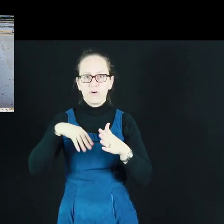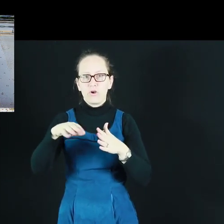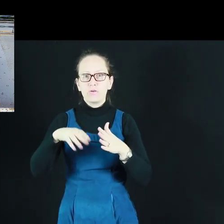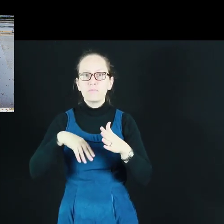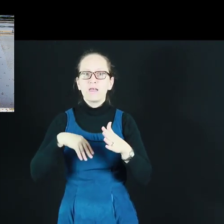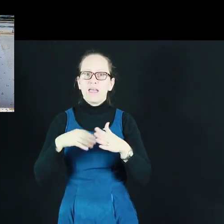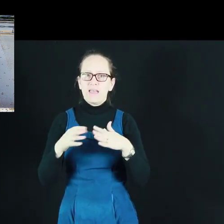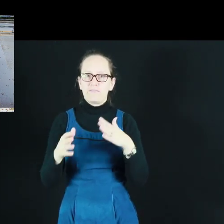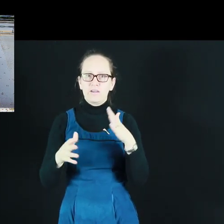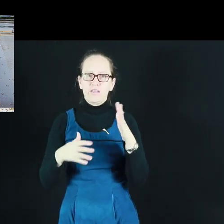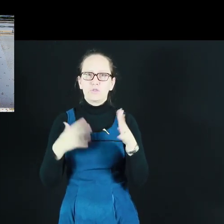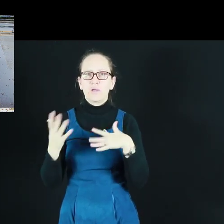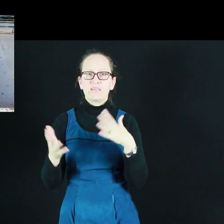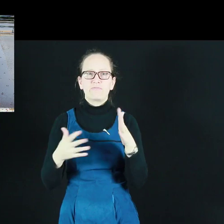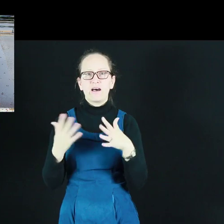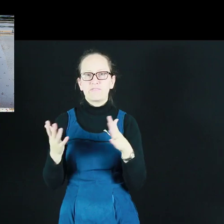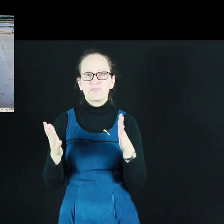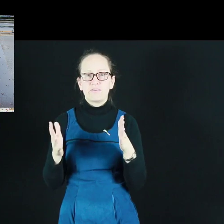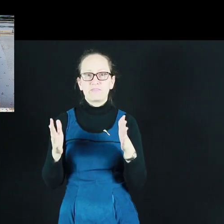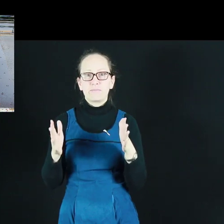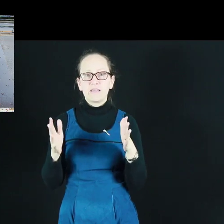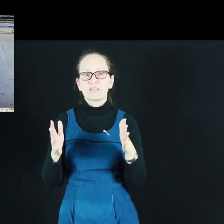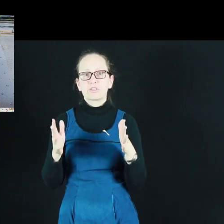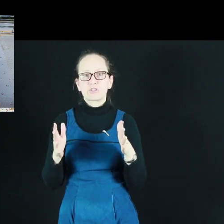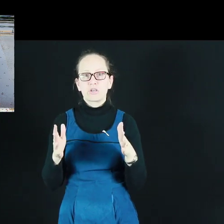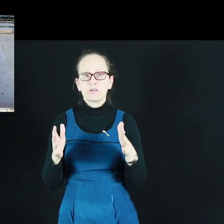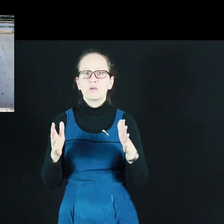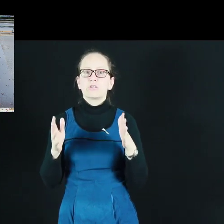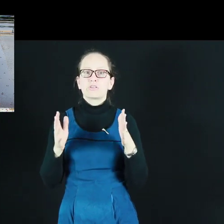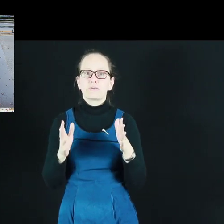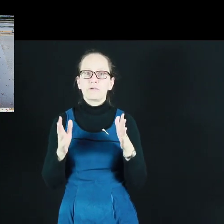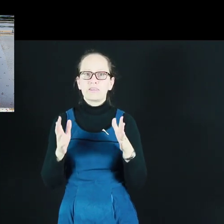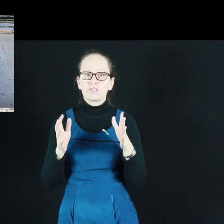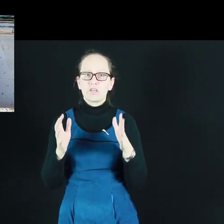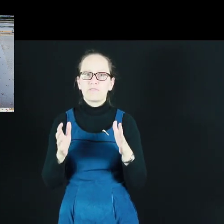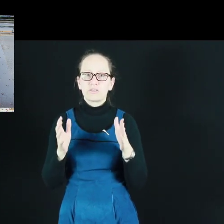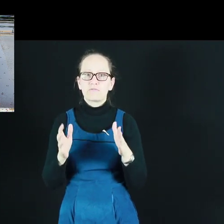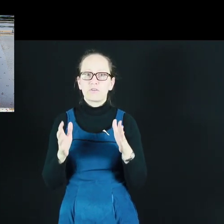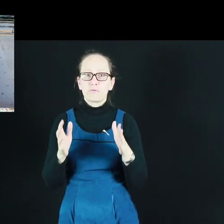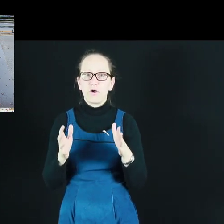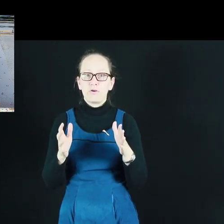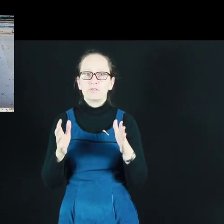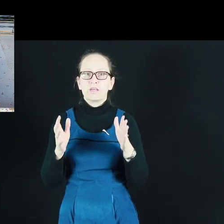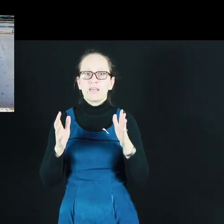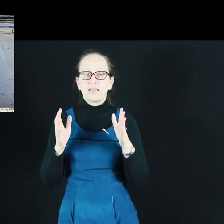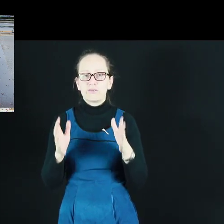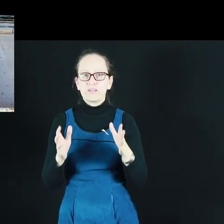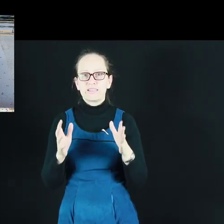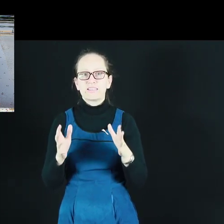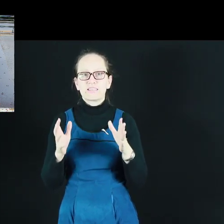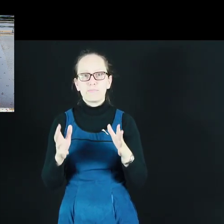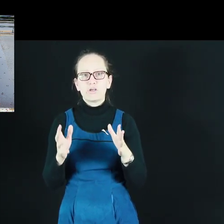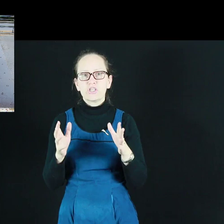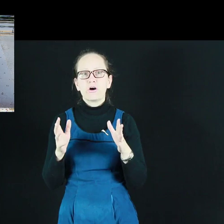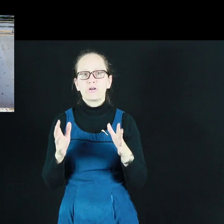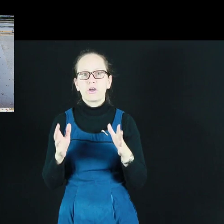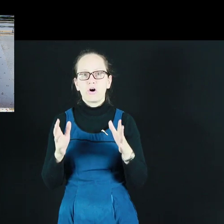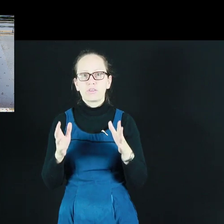foam every 25 to 50 metres or so, so that when the surface of the road increases its temperature on a hot